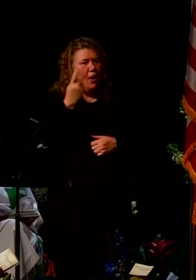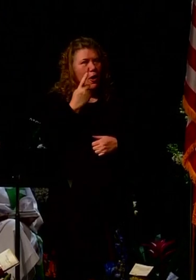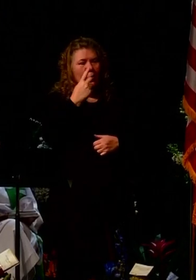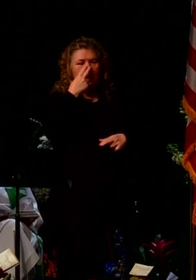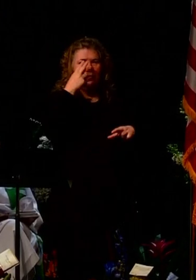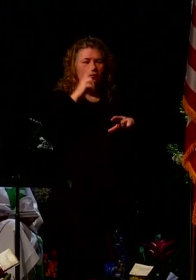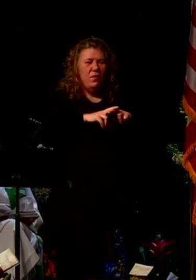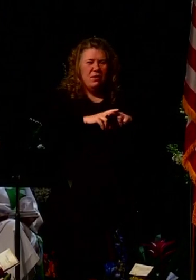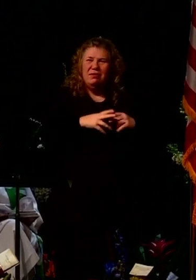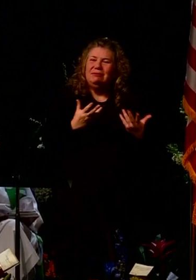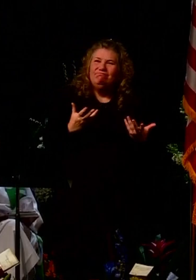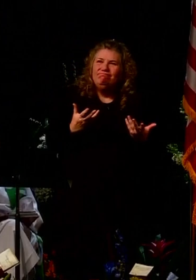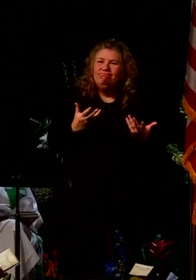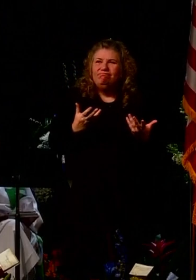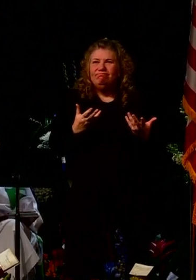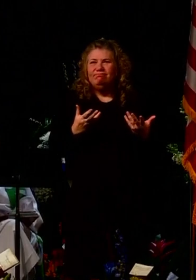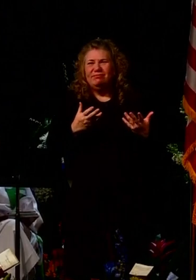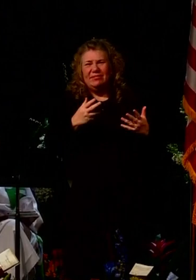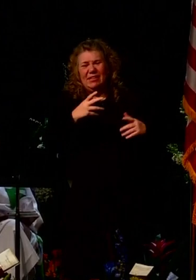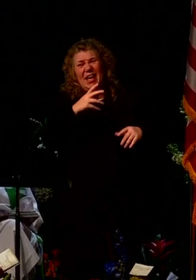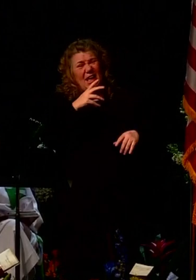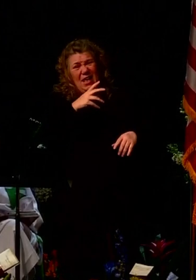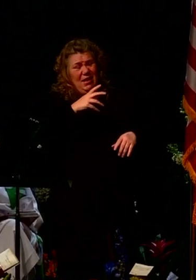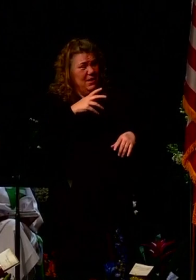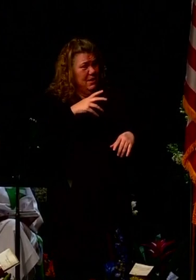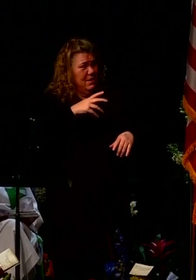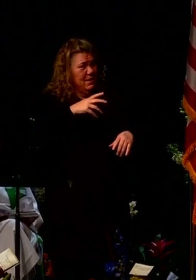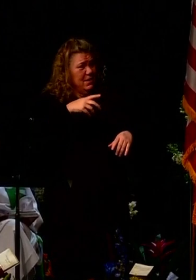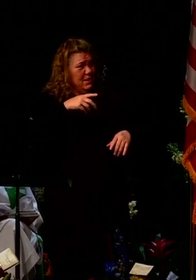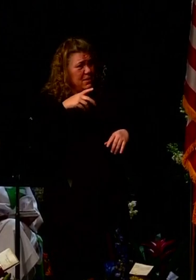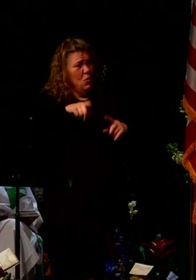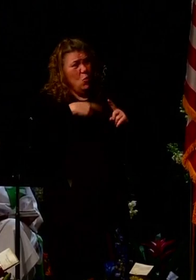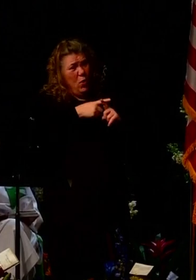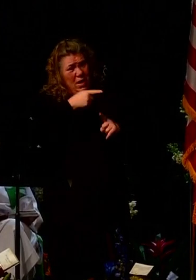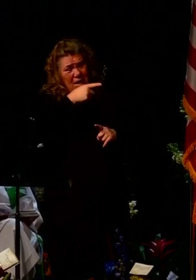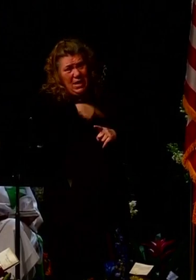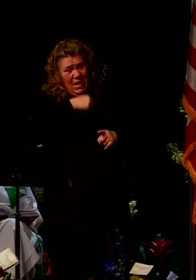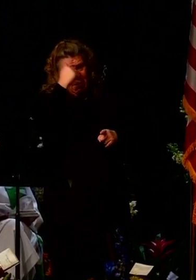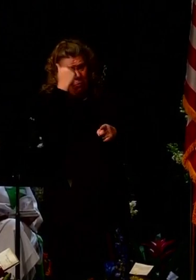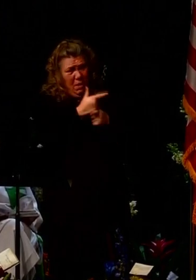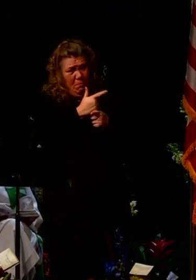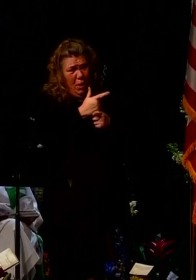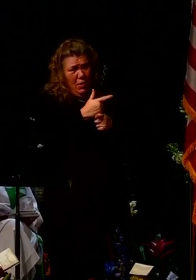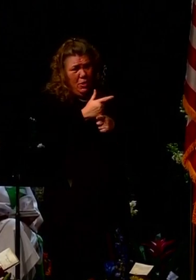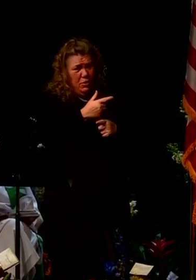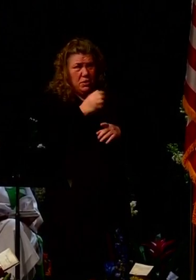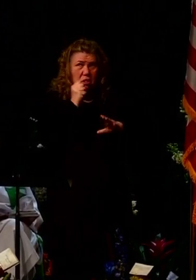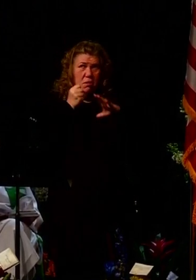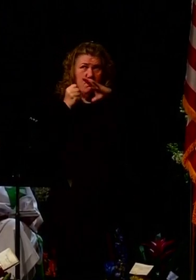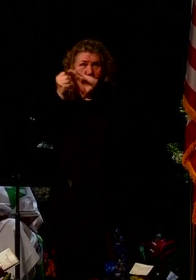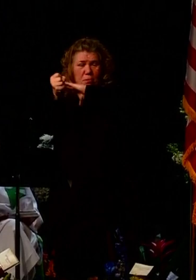although I could have done without the one where he and my other brothers stranded me in the attic.